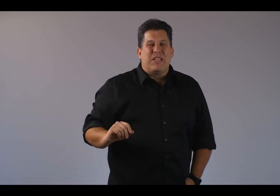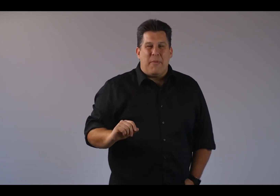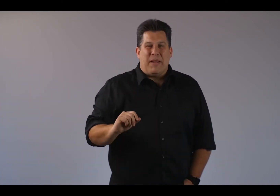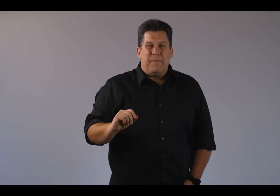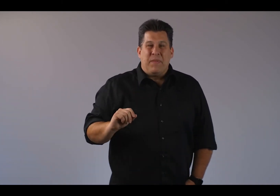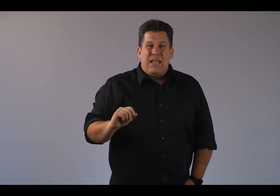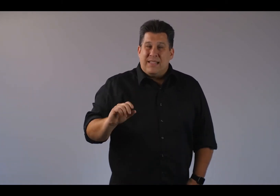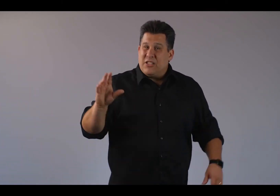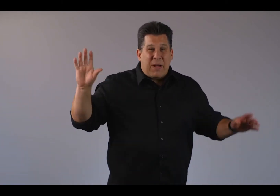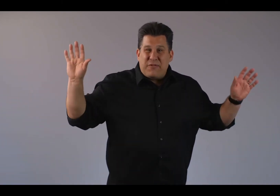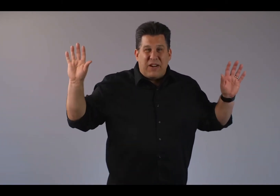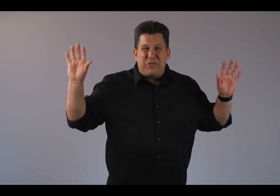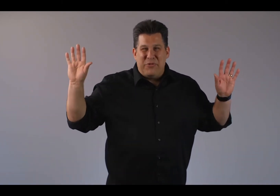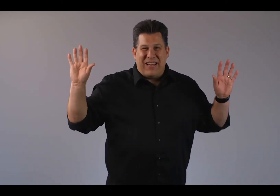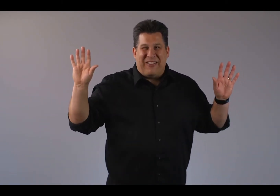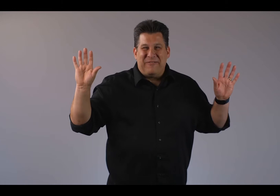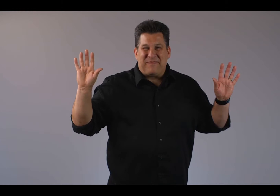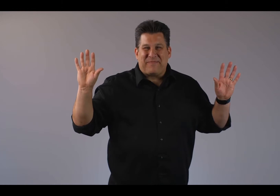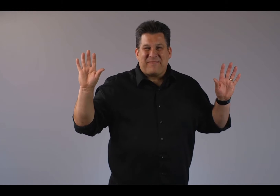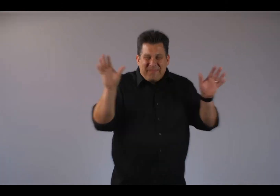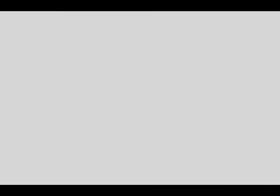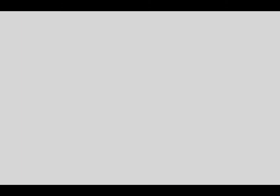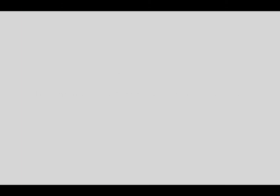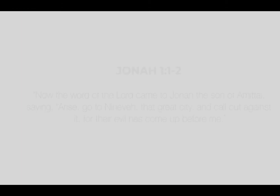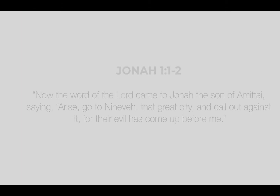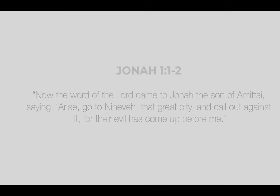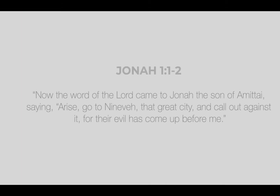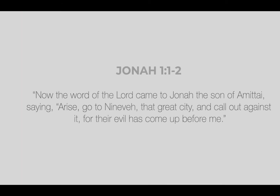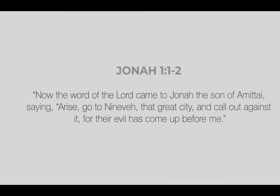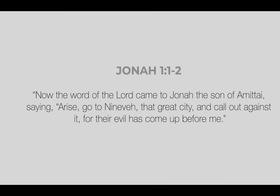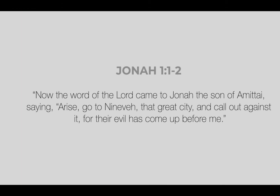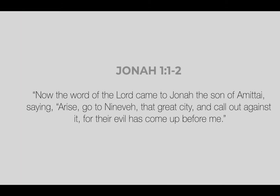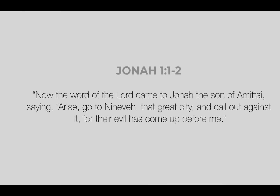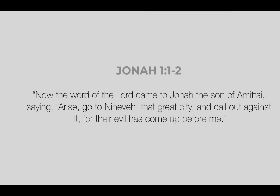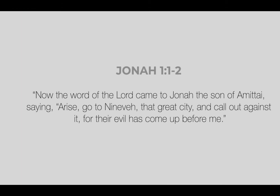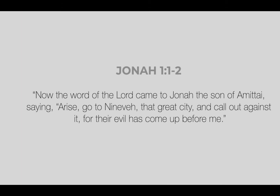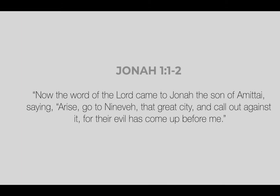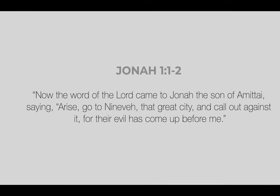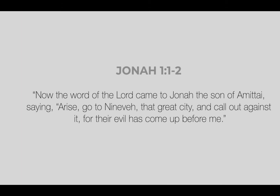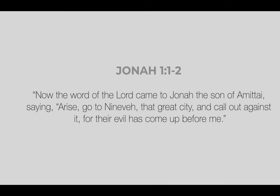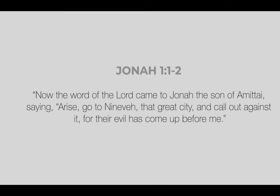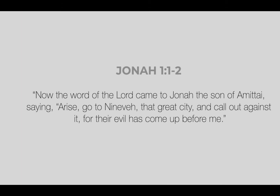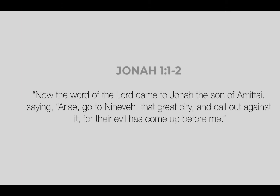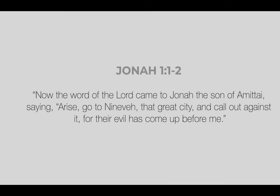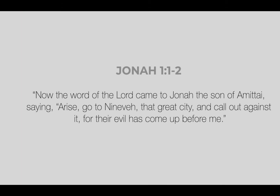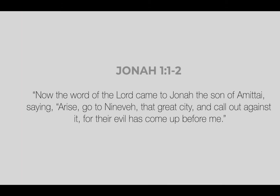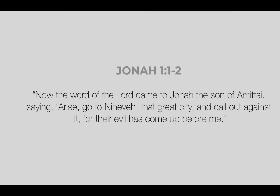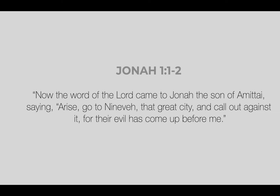coming. Sounds about as fun as a root canal. And so Jonah chapter one, verses one and two says this. says, now the word of